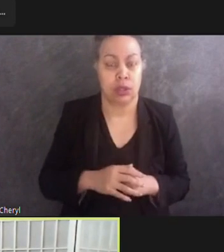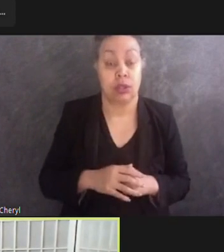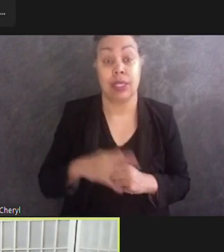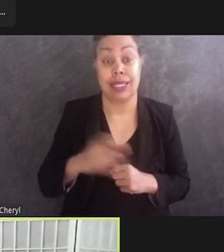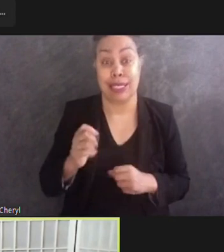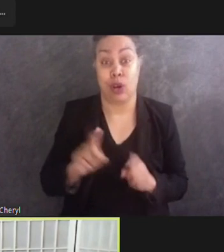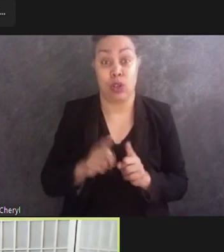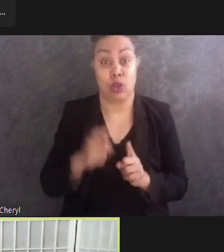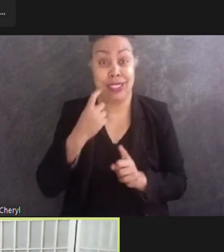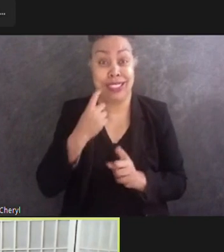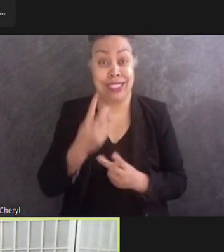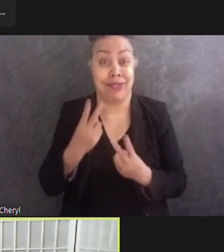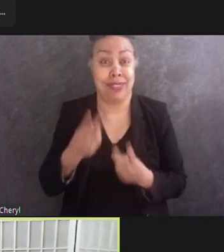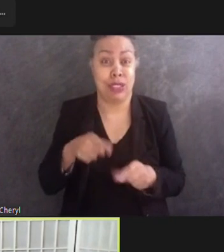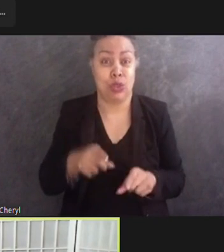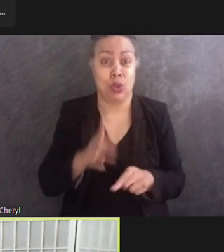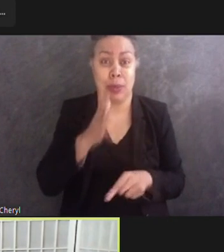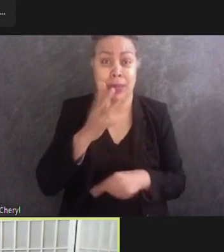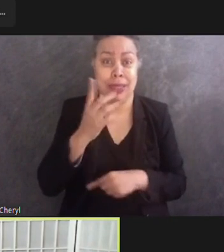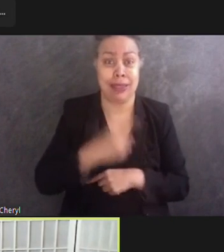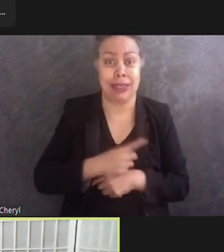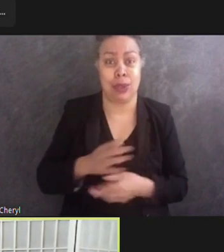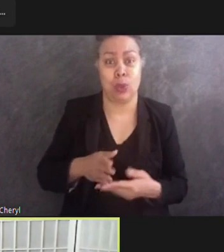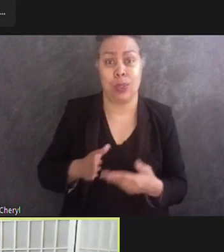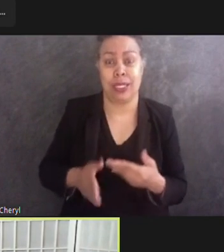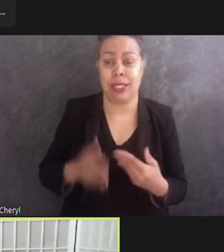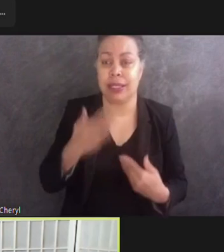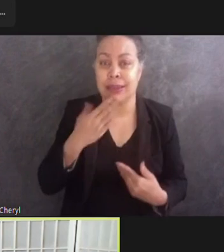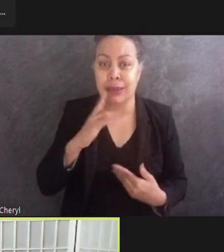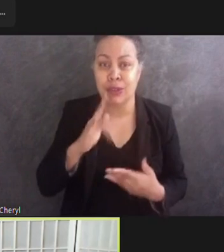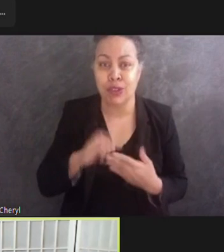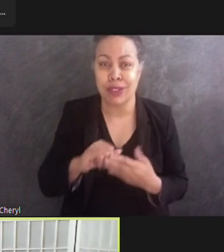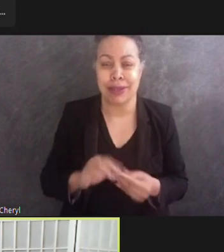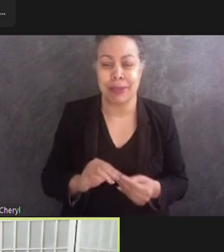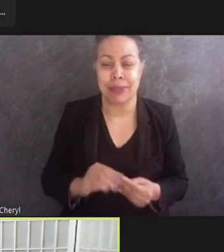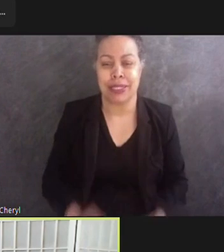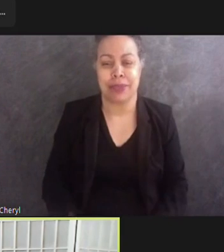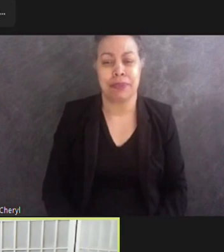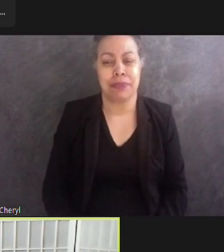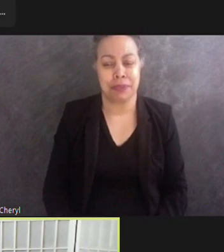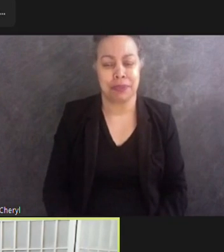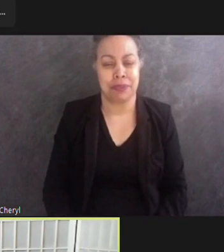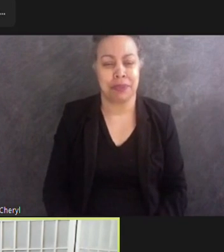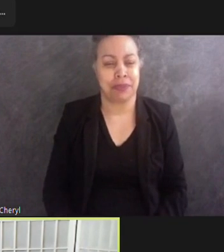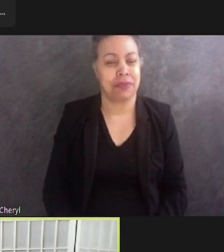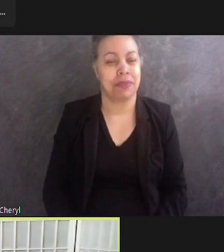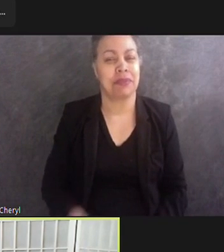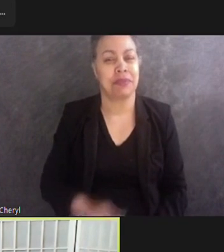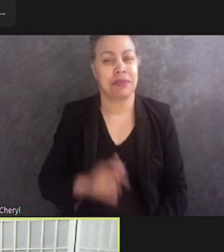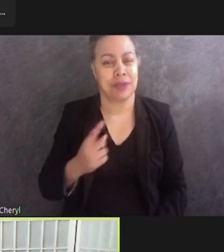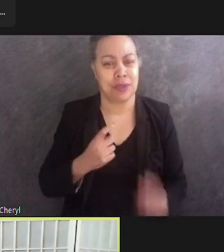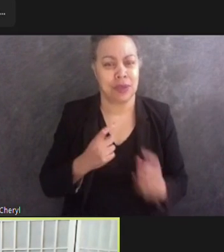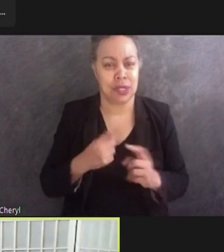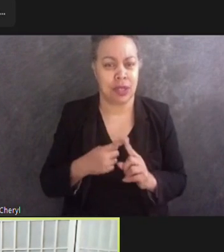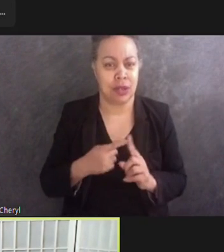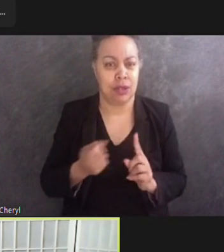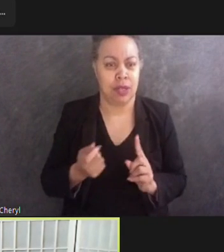Mother's Day weekend. So thank you for that comment. We also have a question from Dr. Arlene